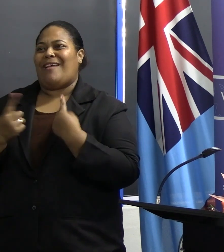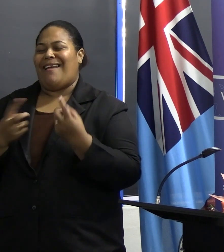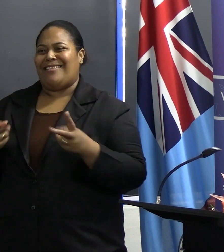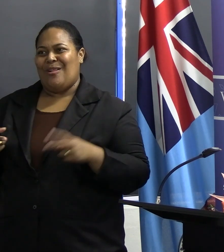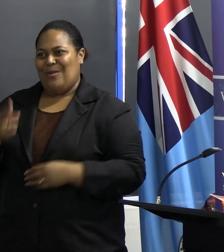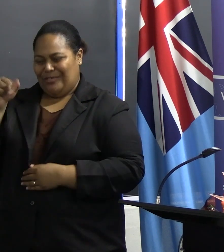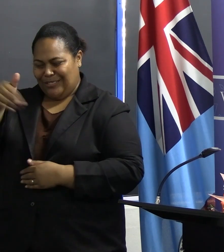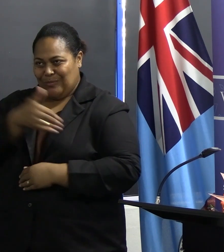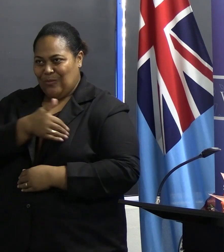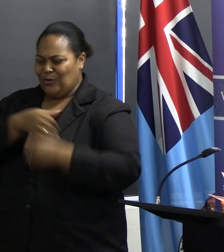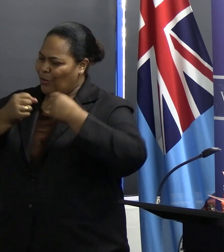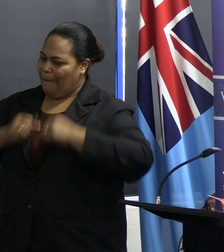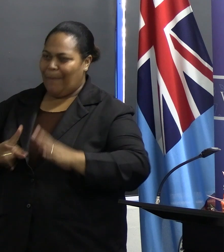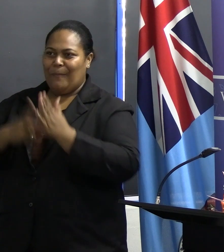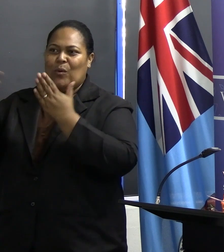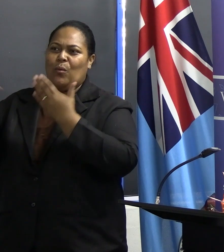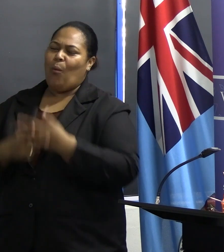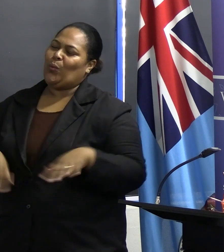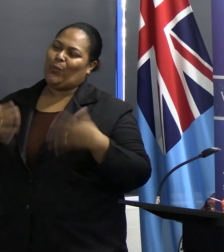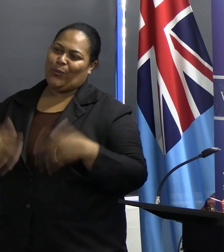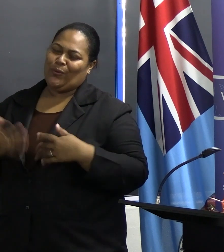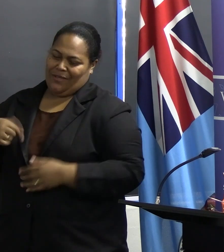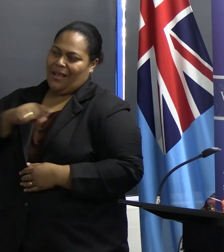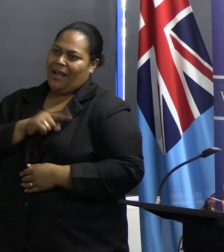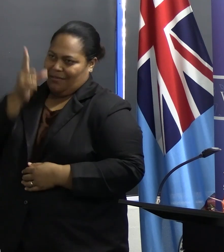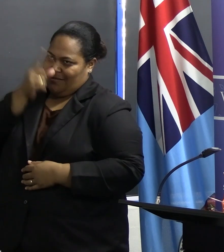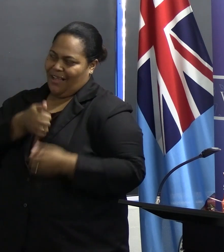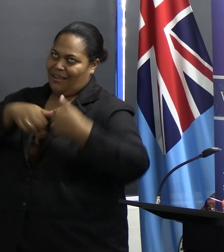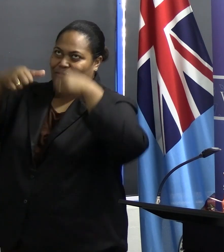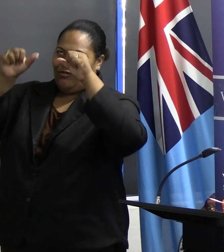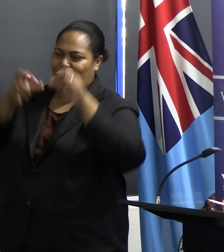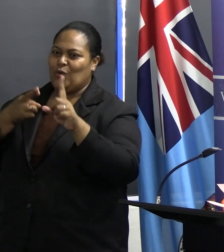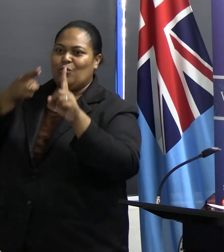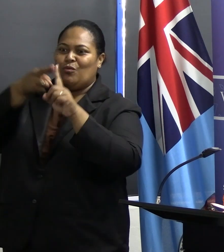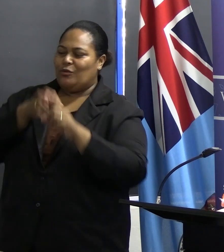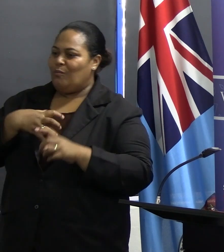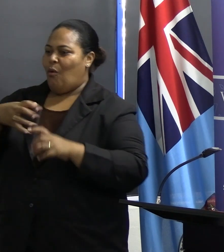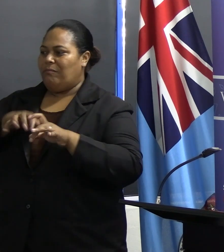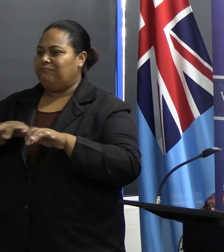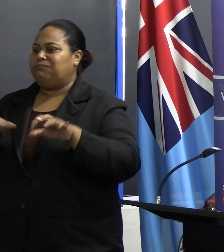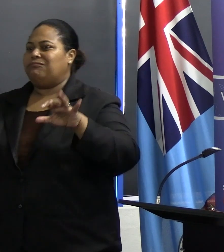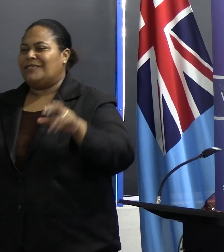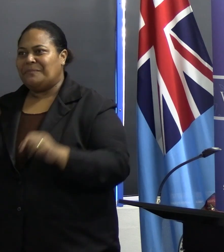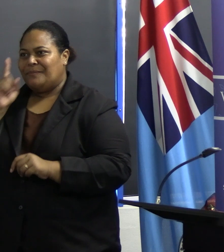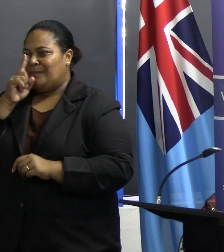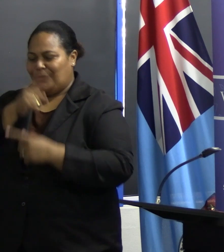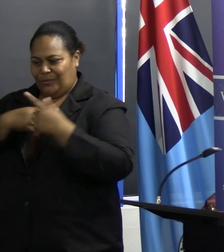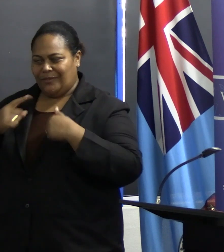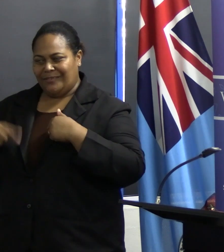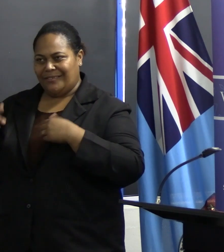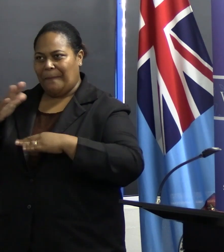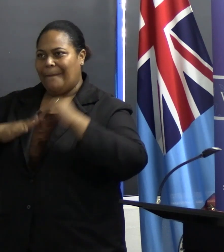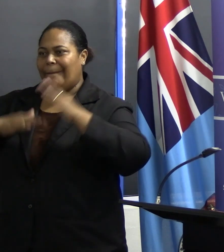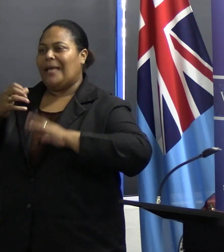The completion of this project will greatly enable us in reaching out to more and more people as we continue to build more